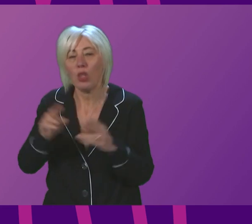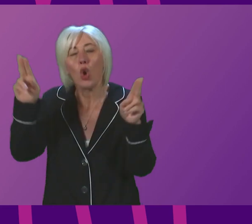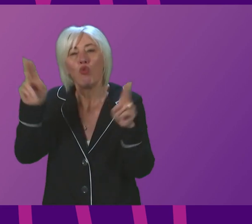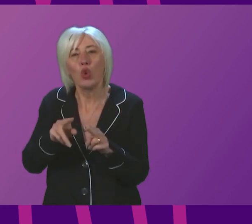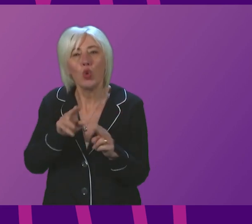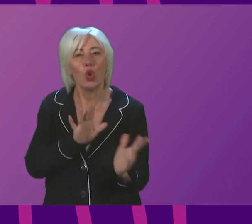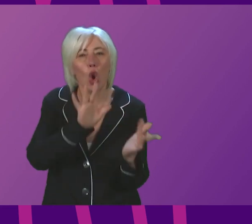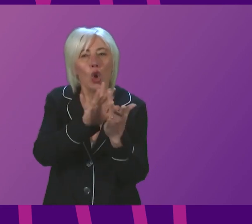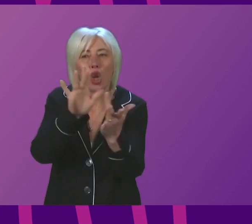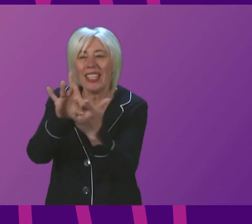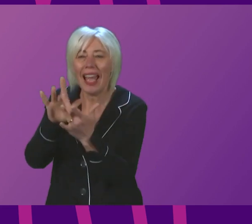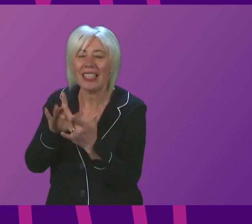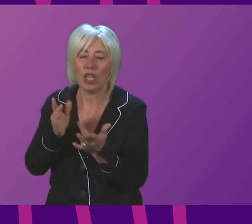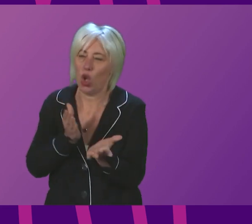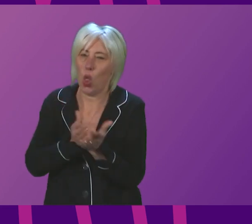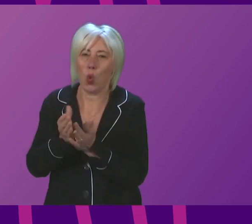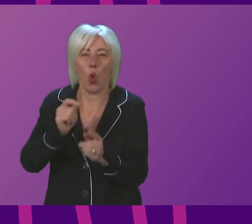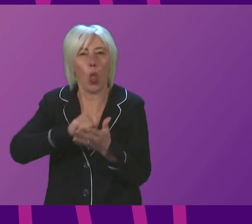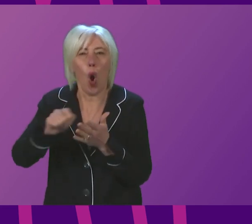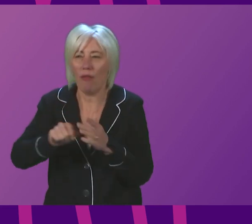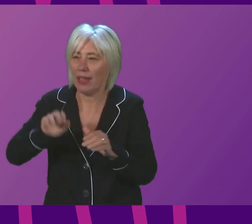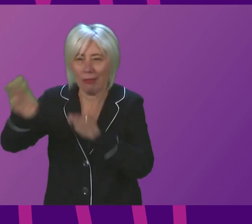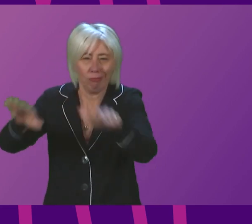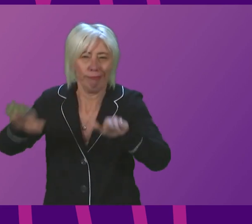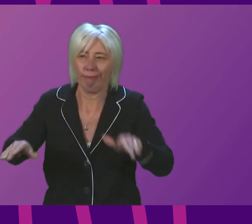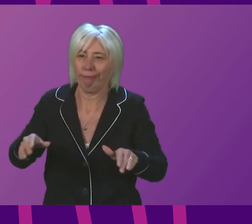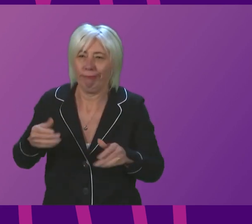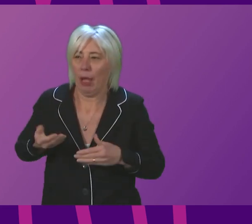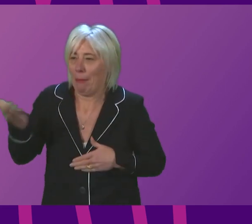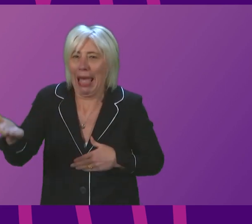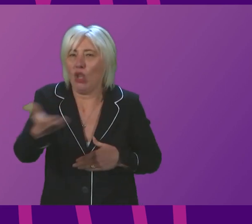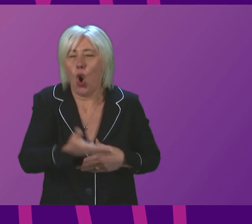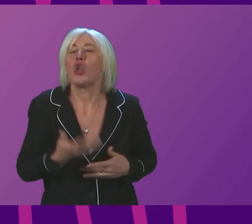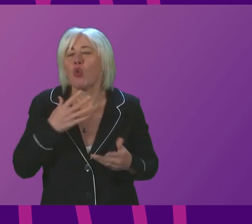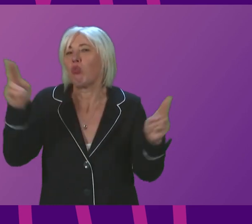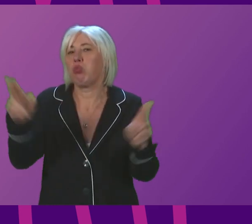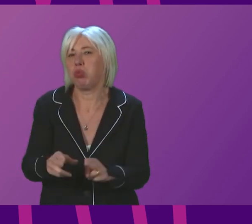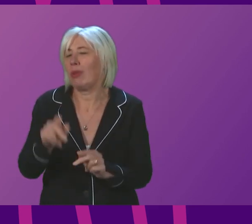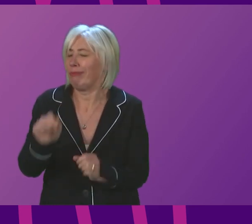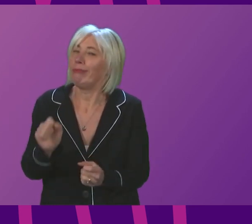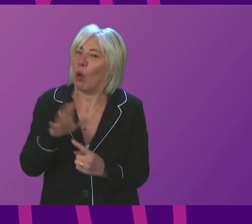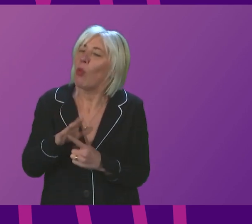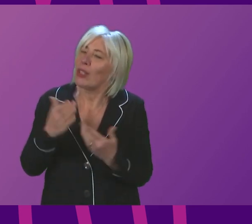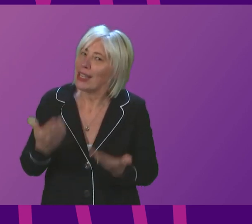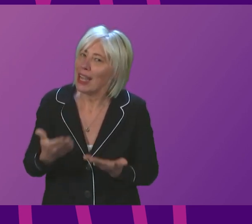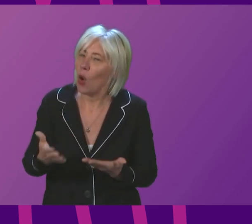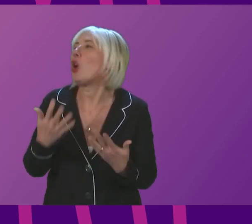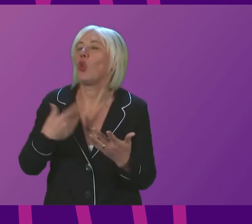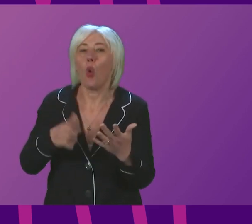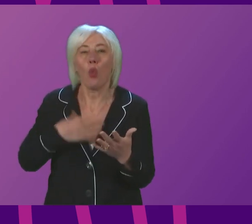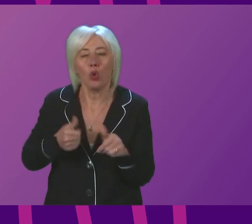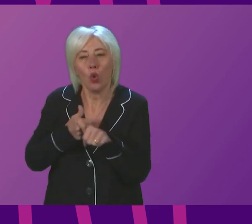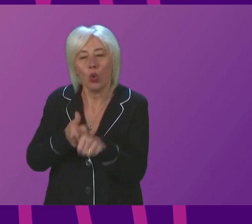around office working can help stem transmission. At this point, this is really important. So, to support workers